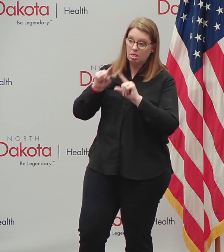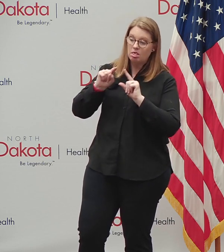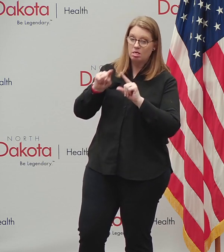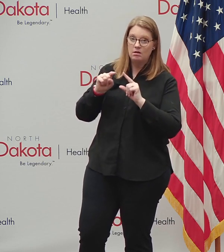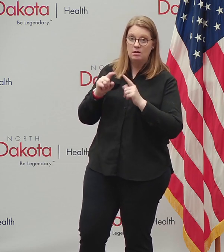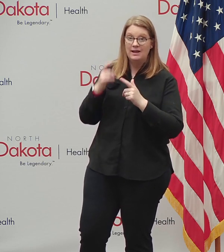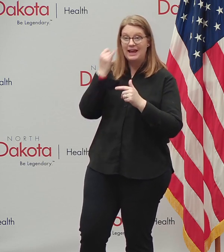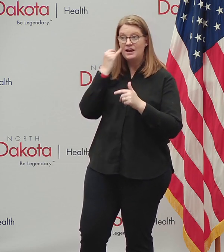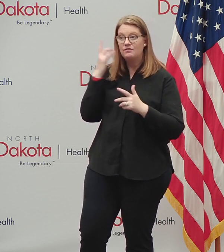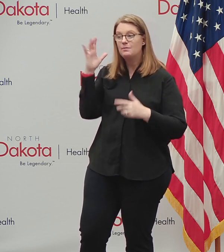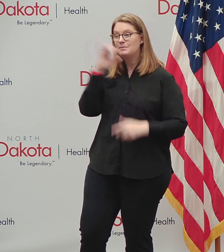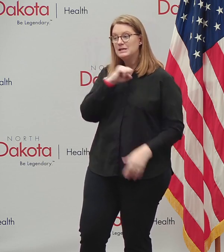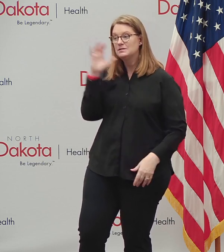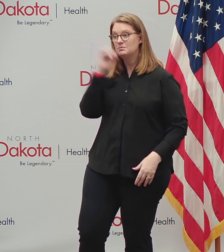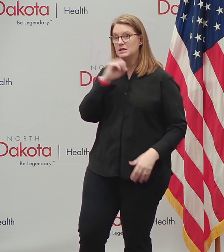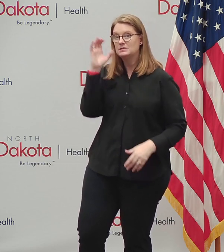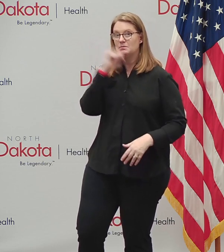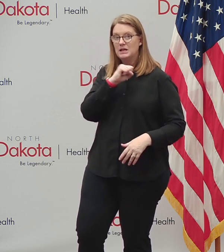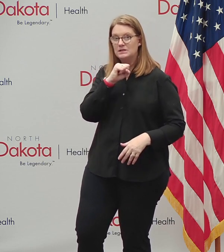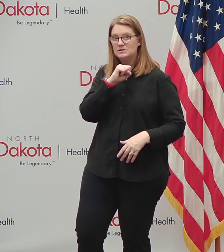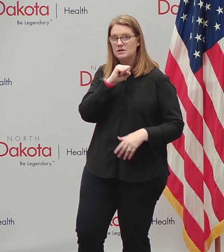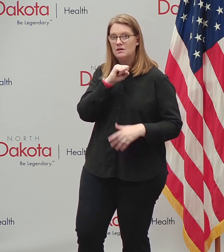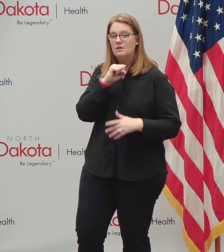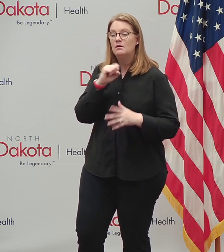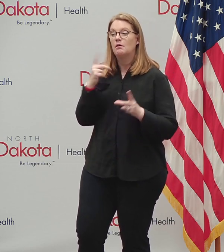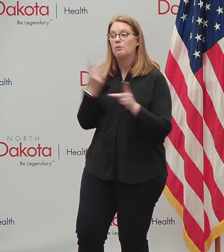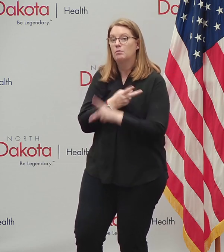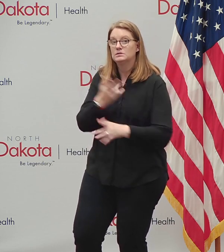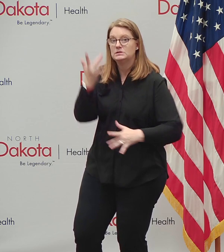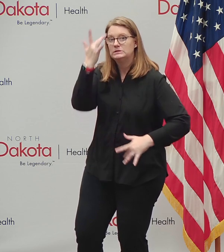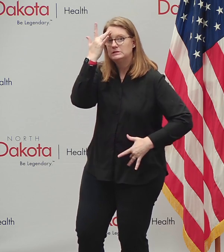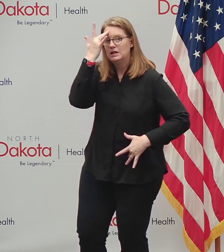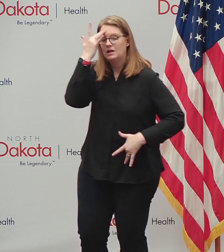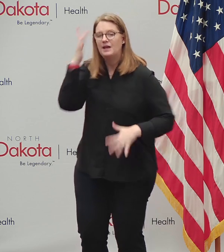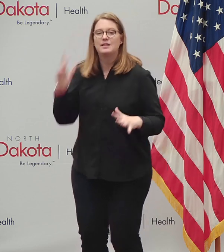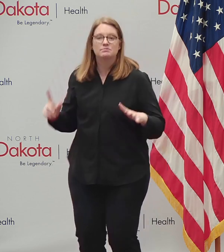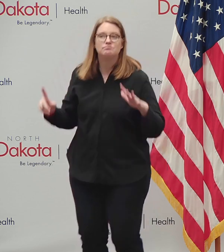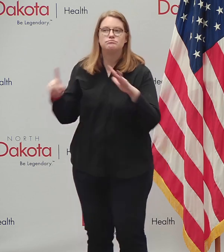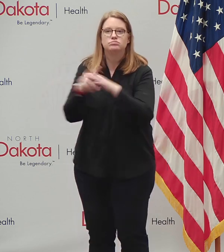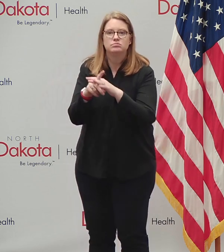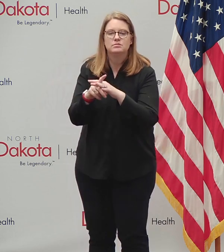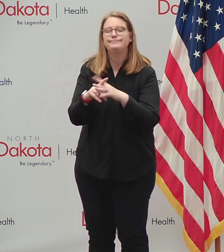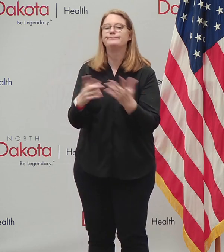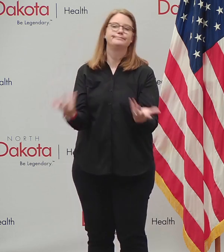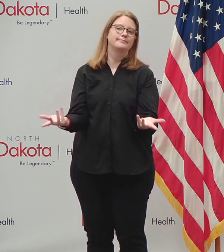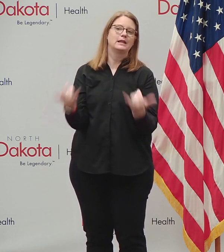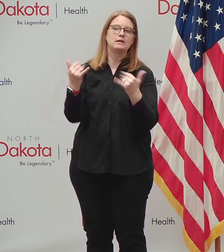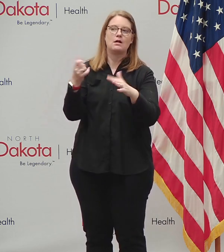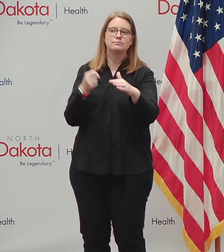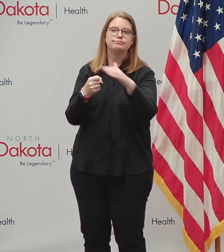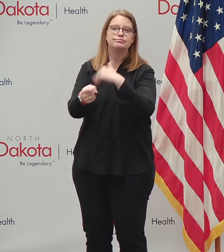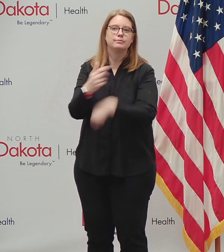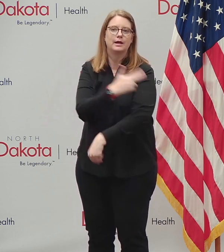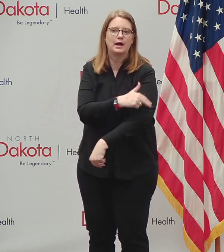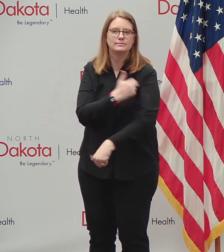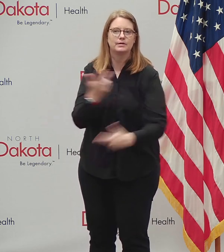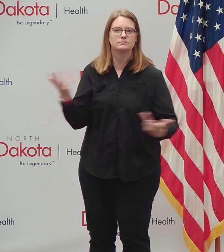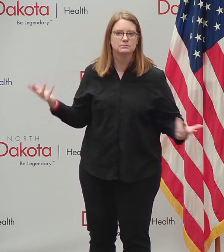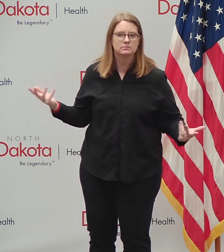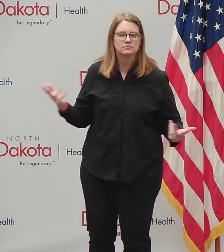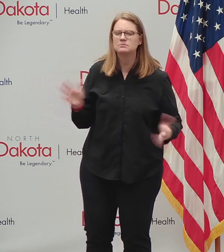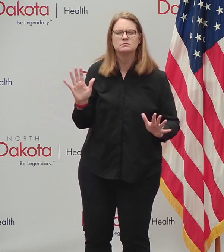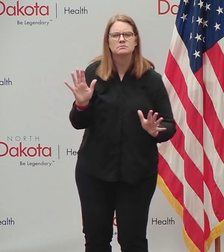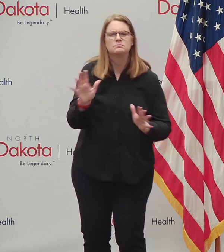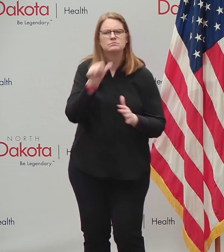and taking up a bed potentially. Please seek your regular routine care. And finally, the main lever that